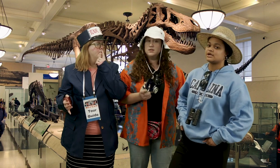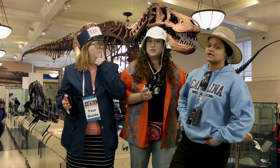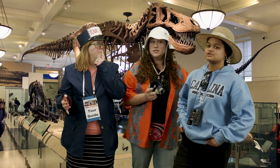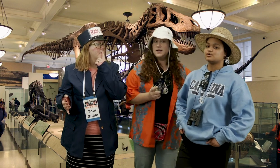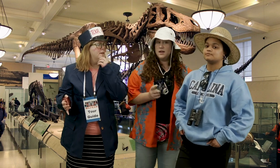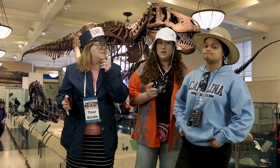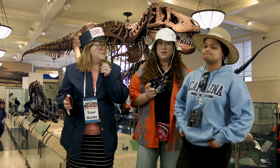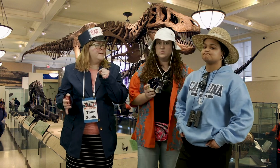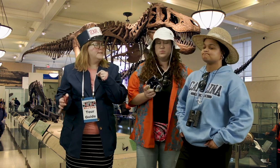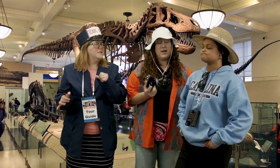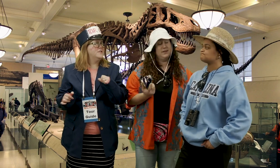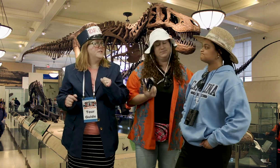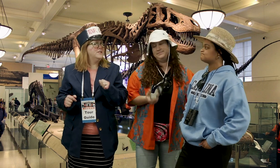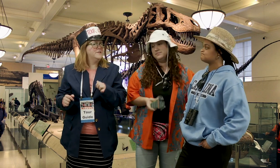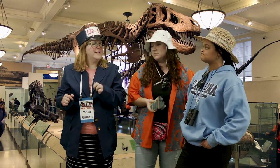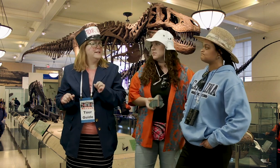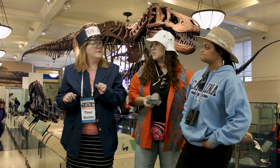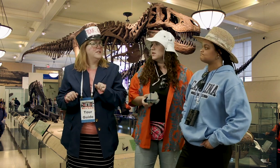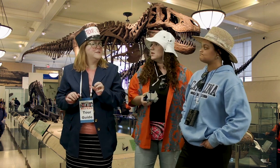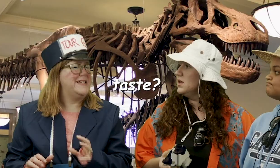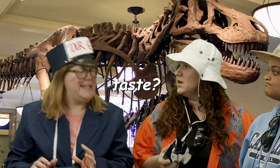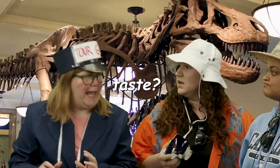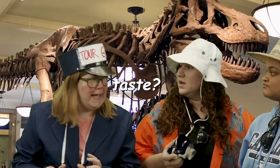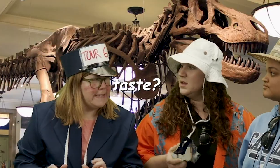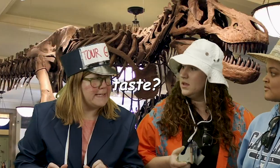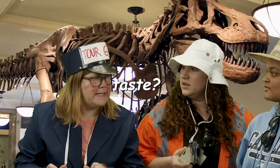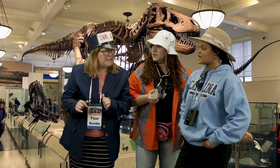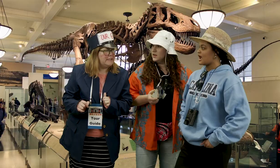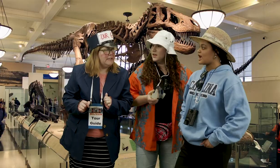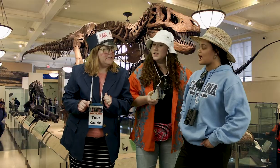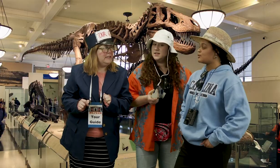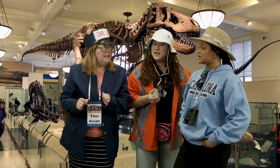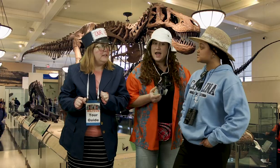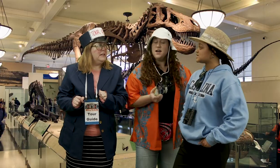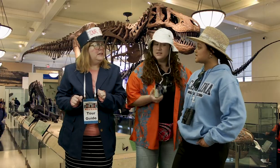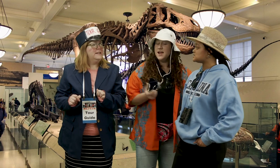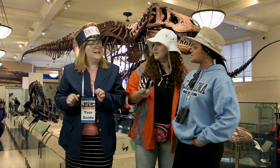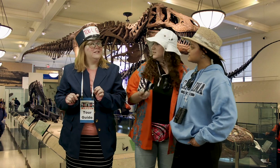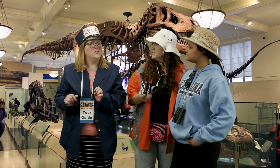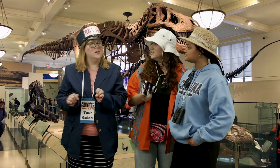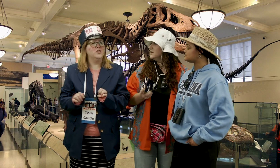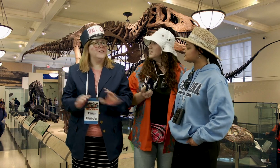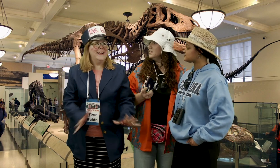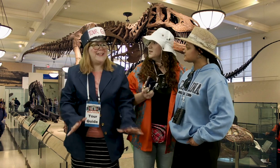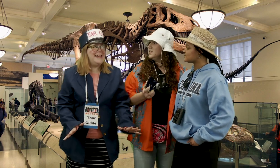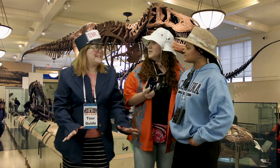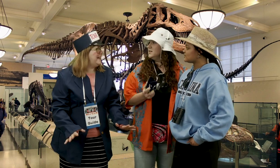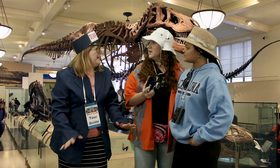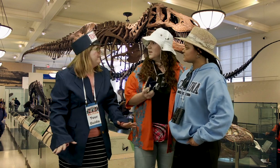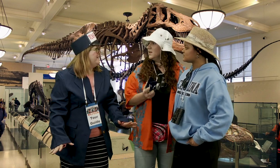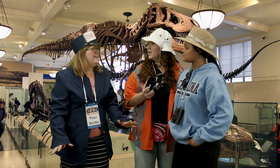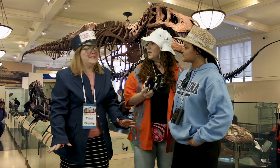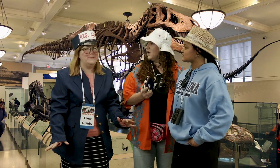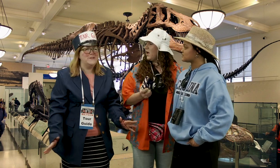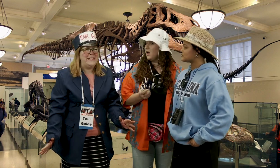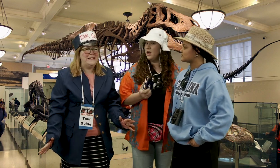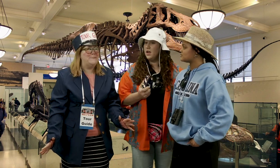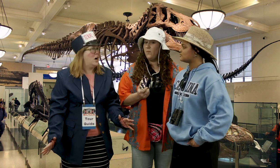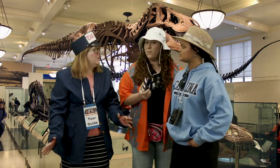a dinosaur excuse me did did you say did you say taste I we did say taste you're not tasting anything in this museum are